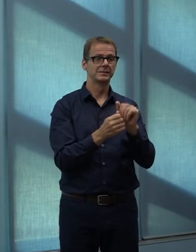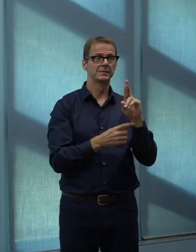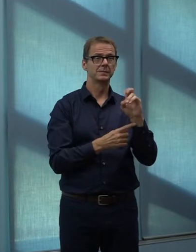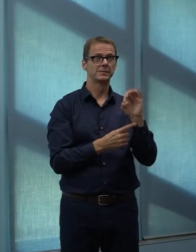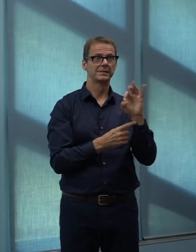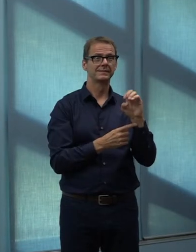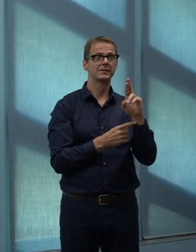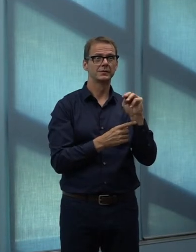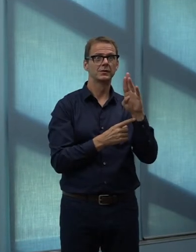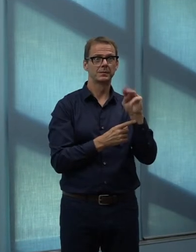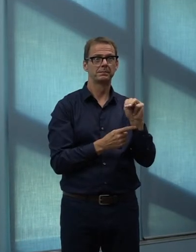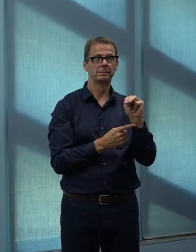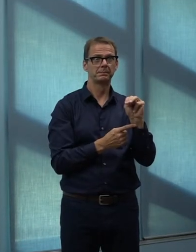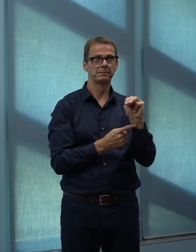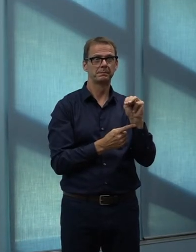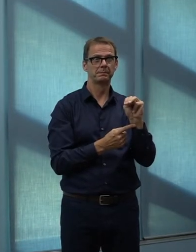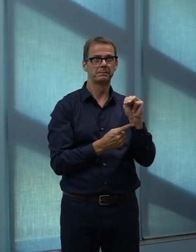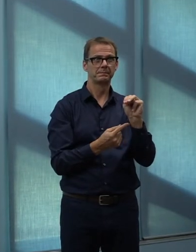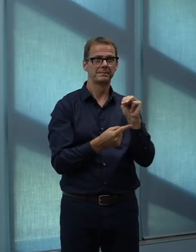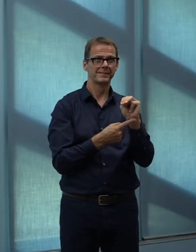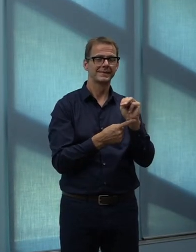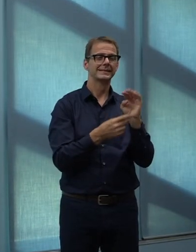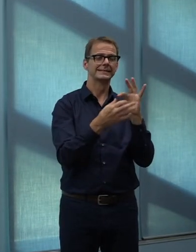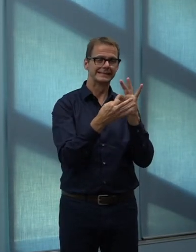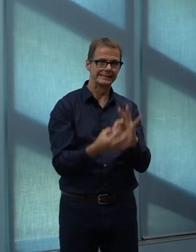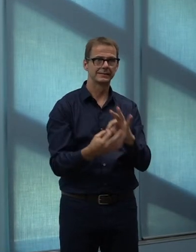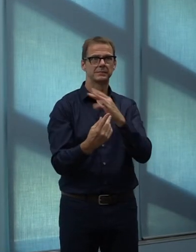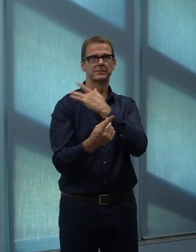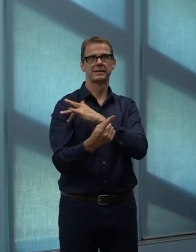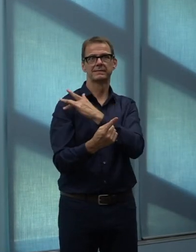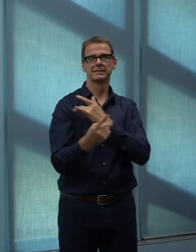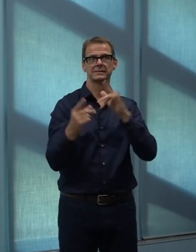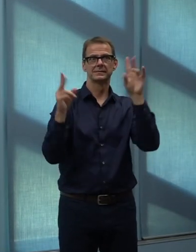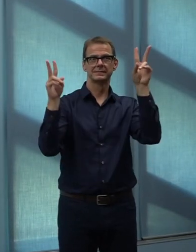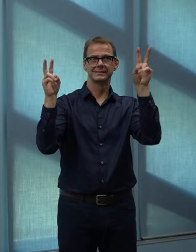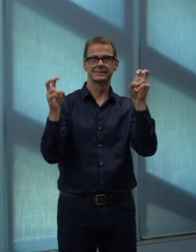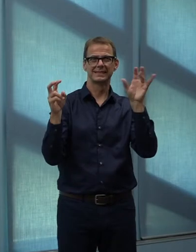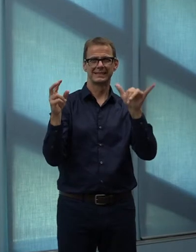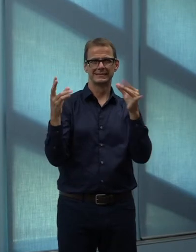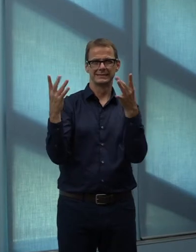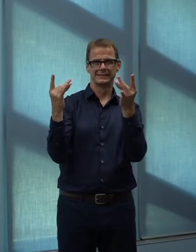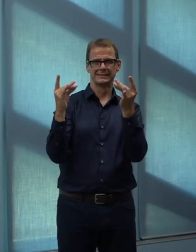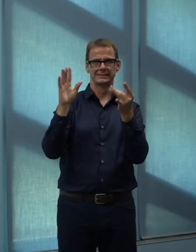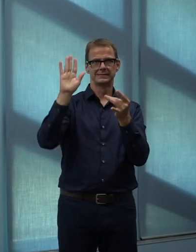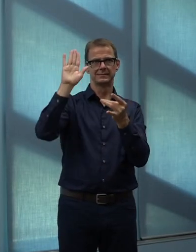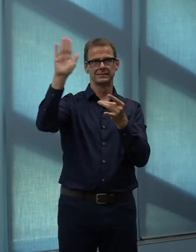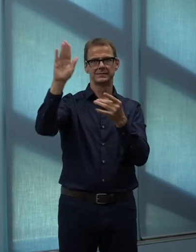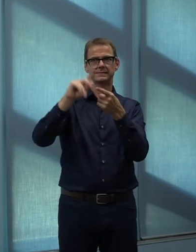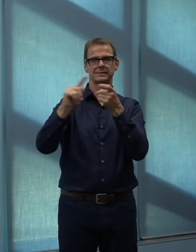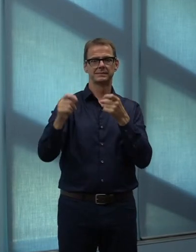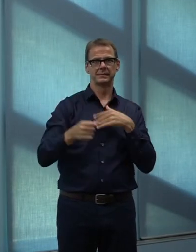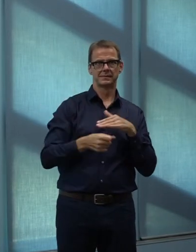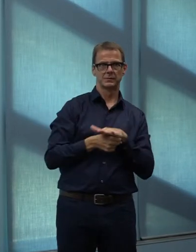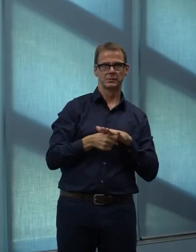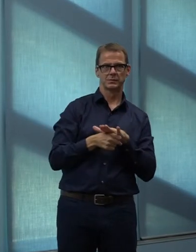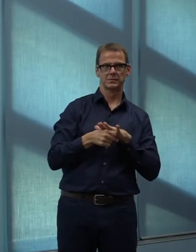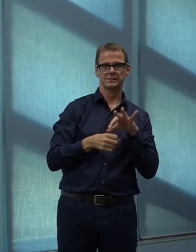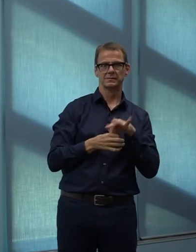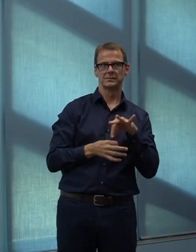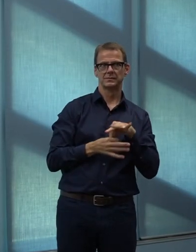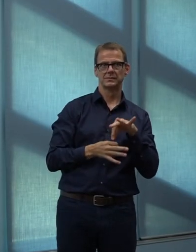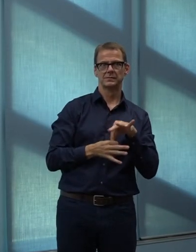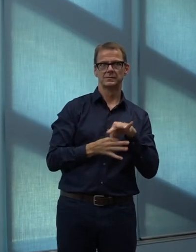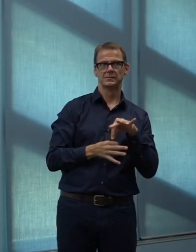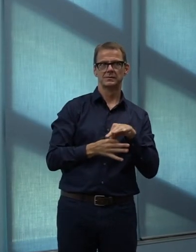our local democracies. Provinces did release legislation yesterday that gives them the right to put whatever question they want on